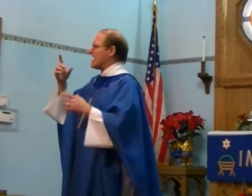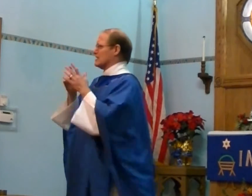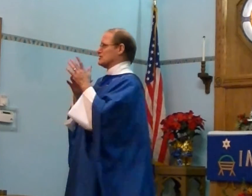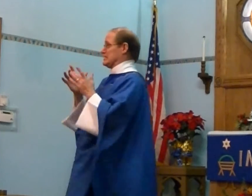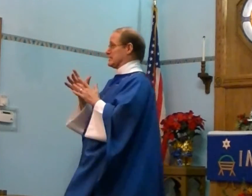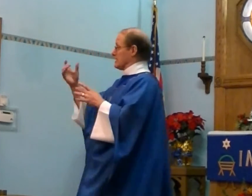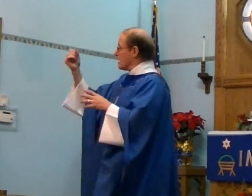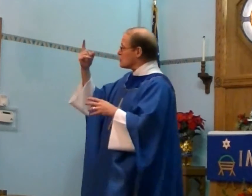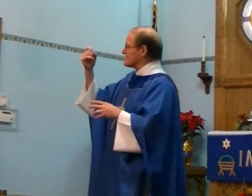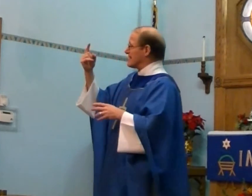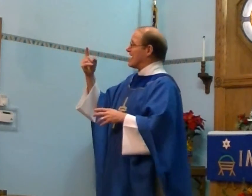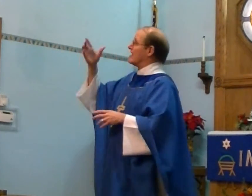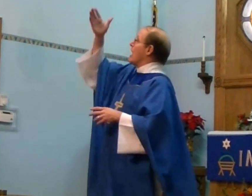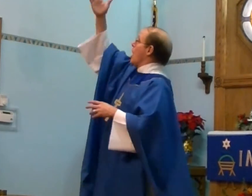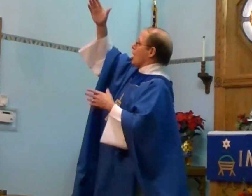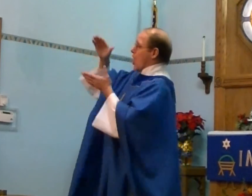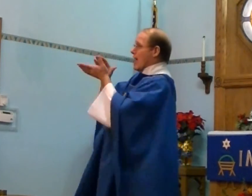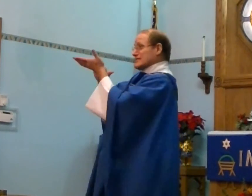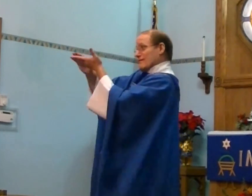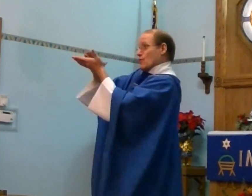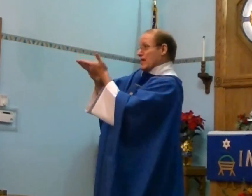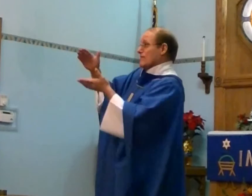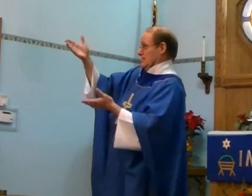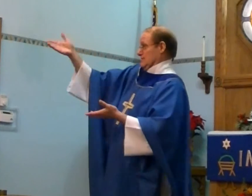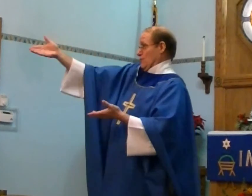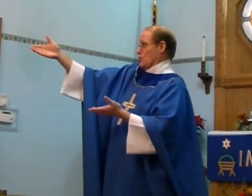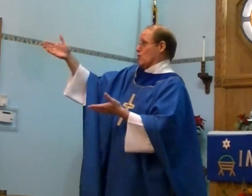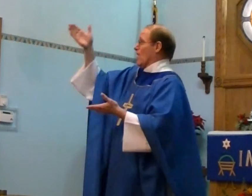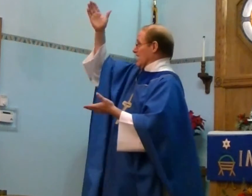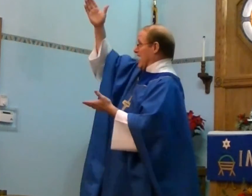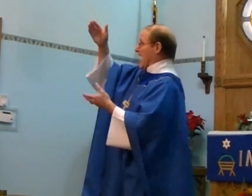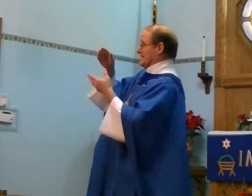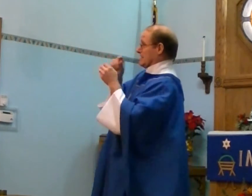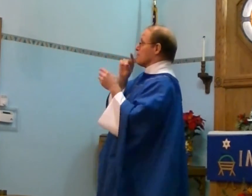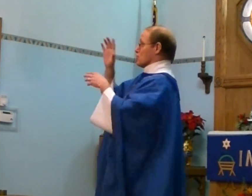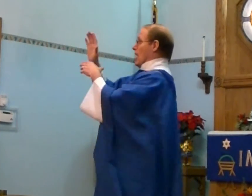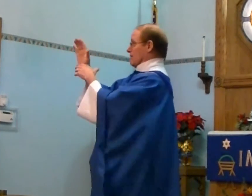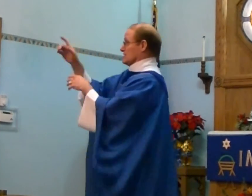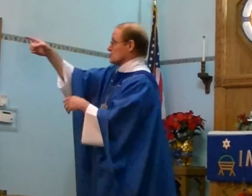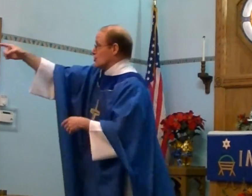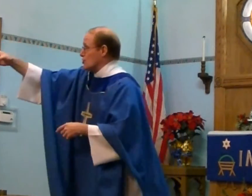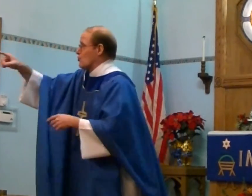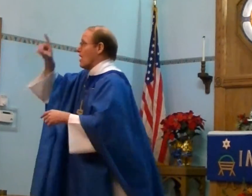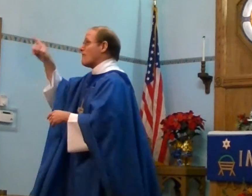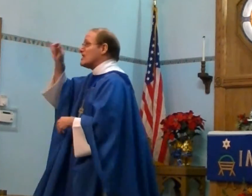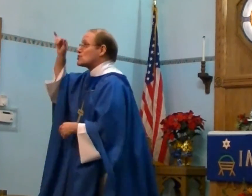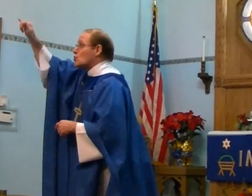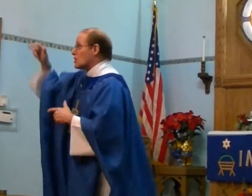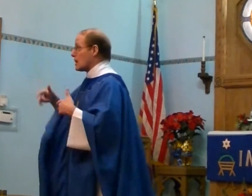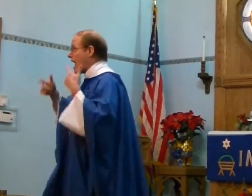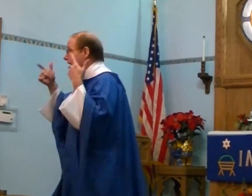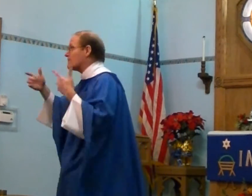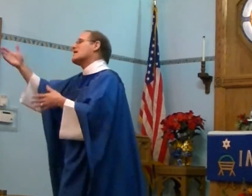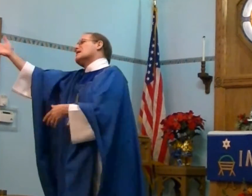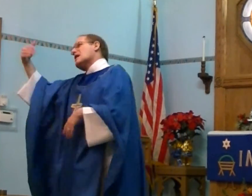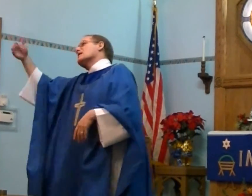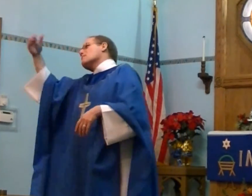Jesus understand God's forgiveness for you God's promise to you of eternal life come